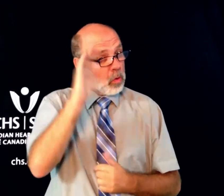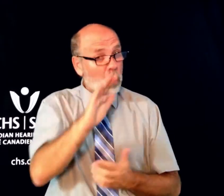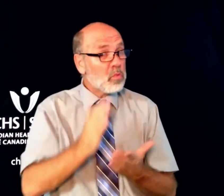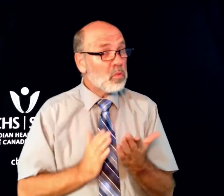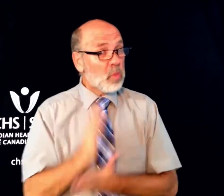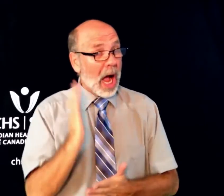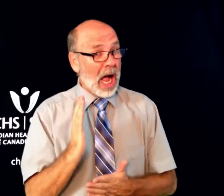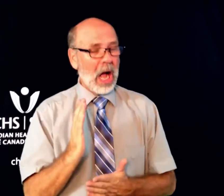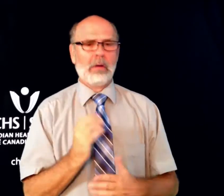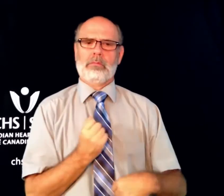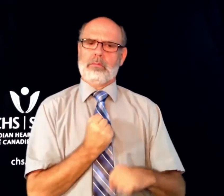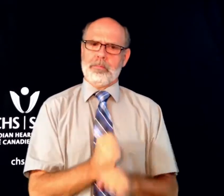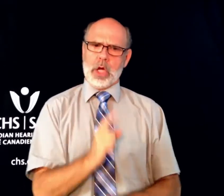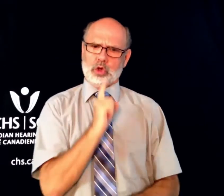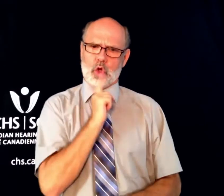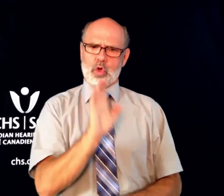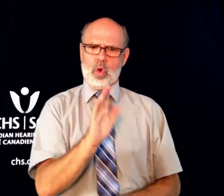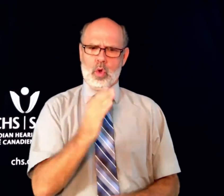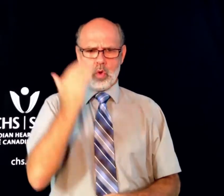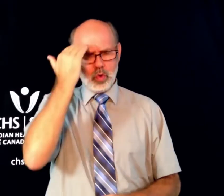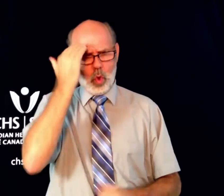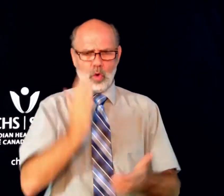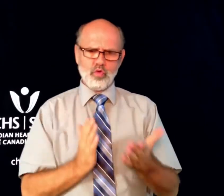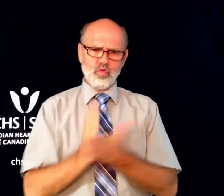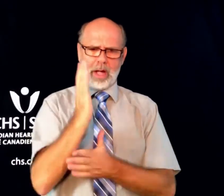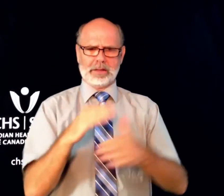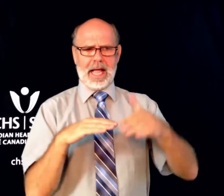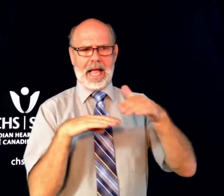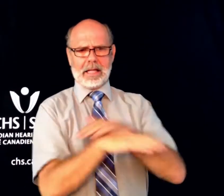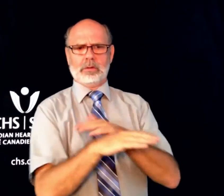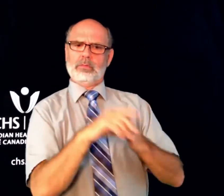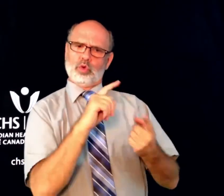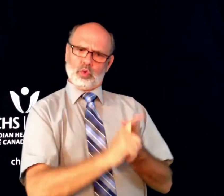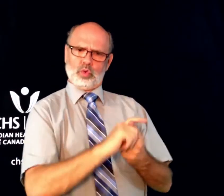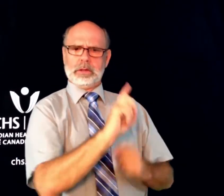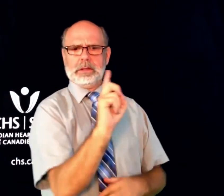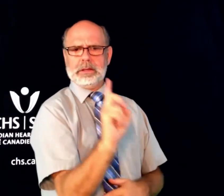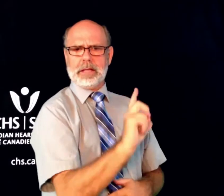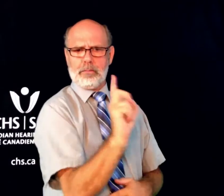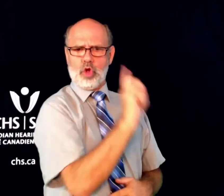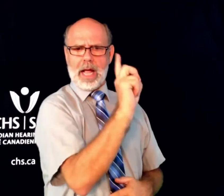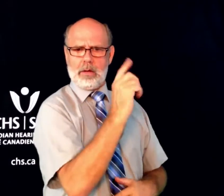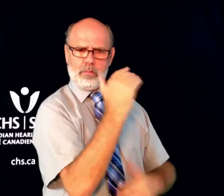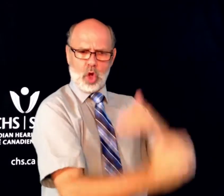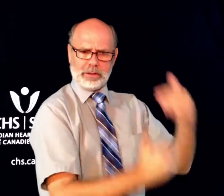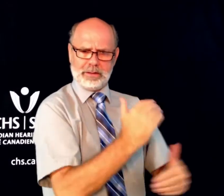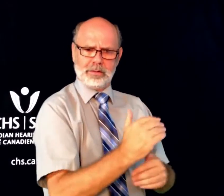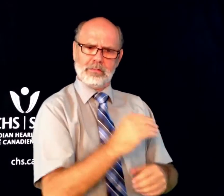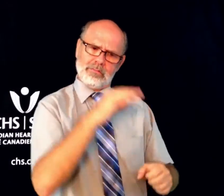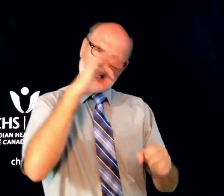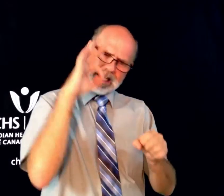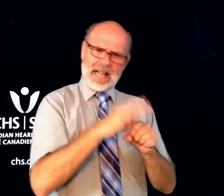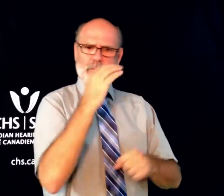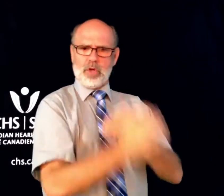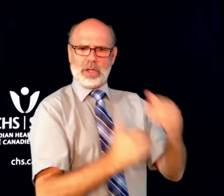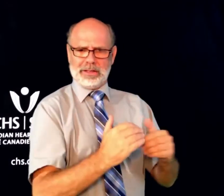Make sure you understand your rights to the democratic process and the electoral process.